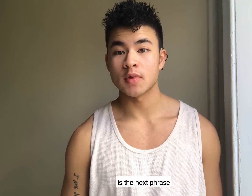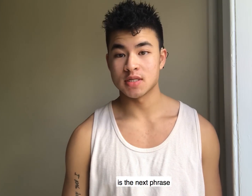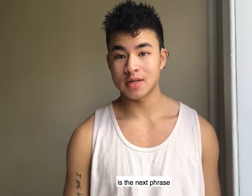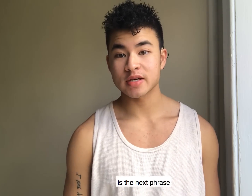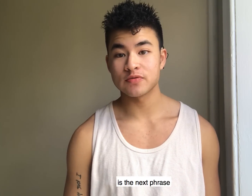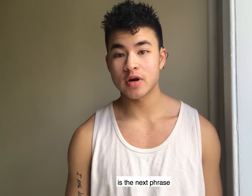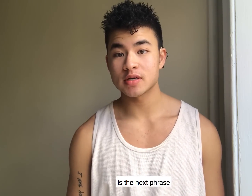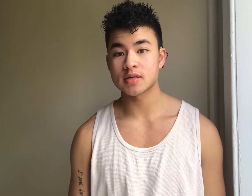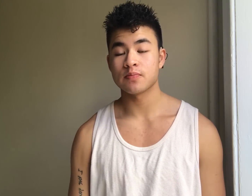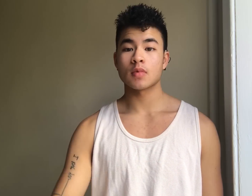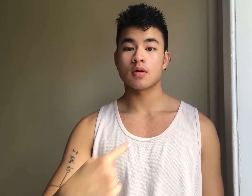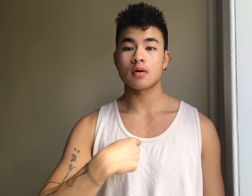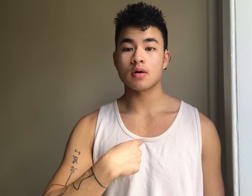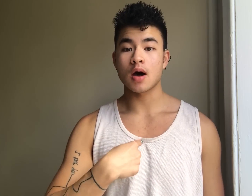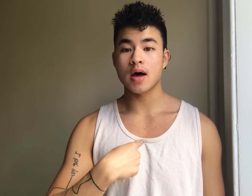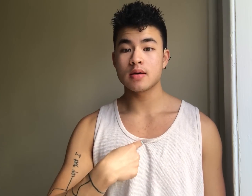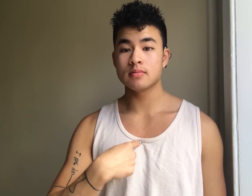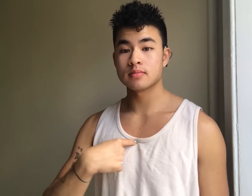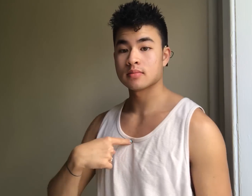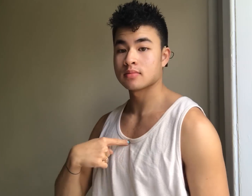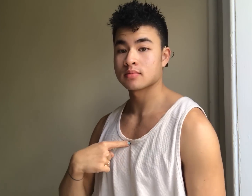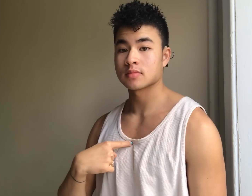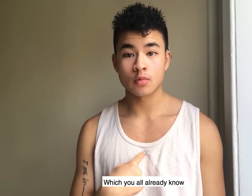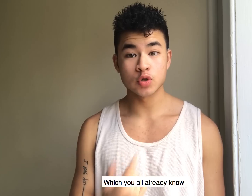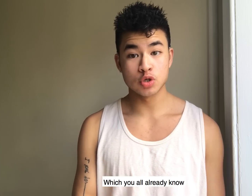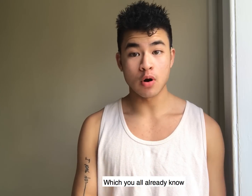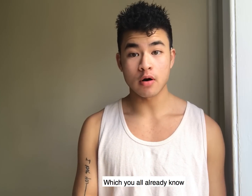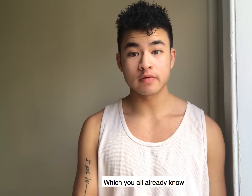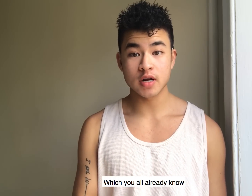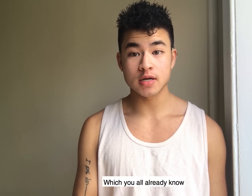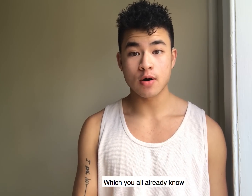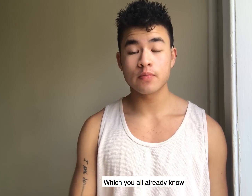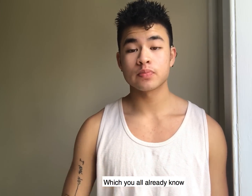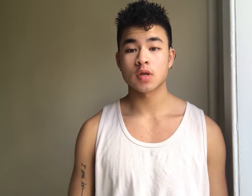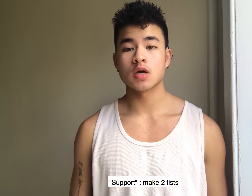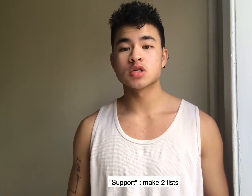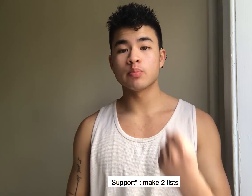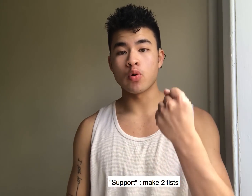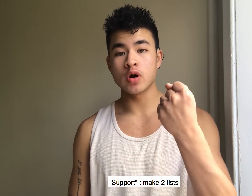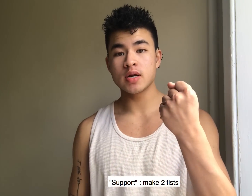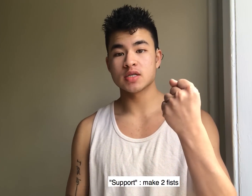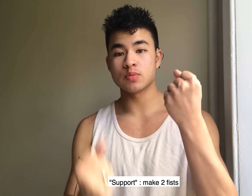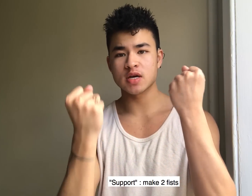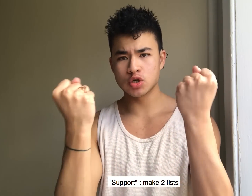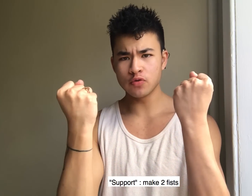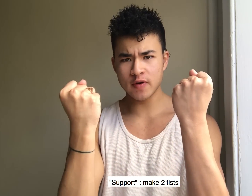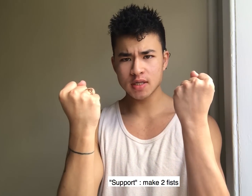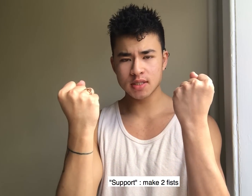is the next phrase I which you all already know support is you make two fists